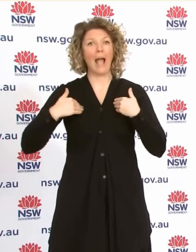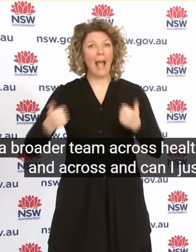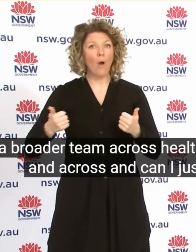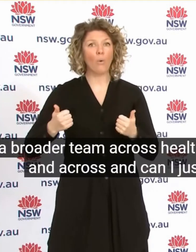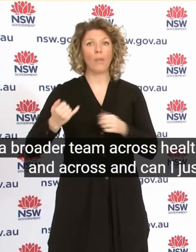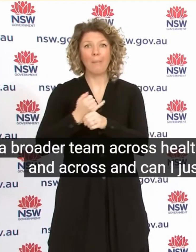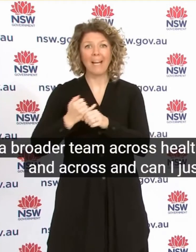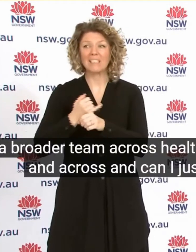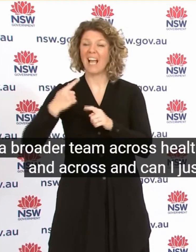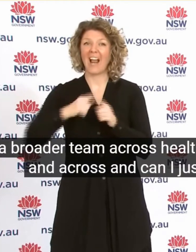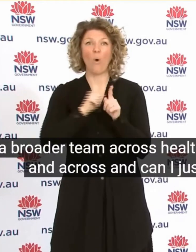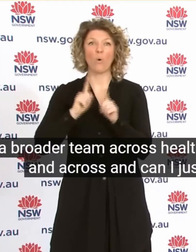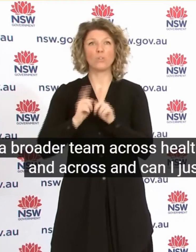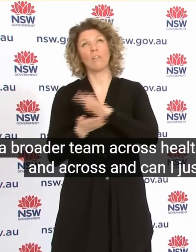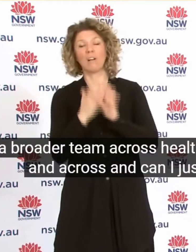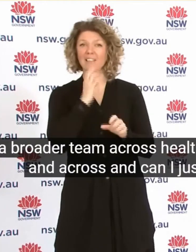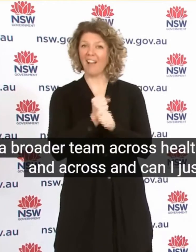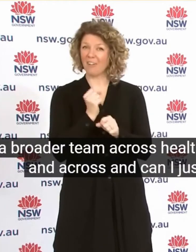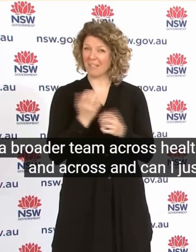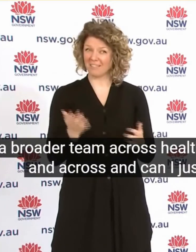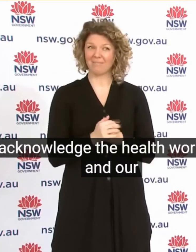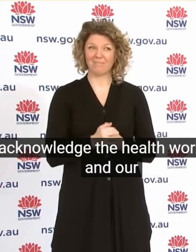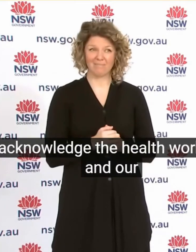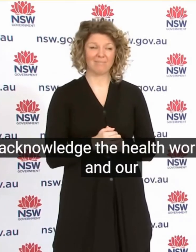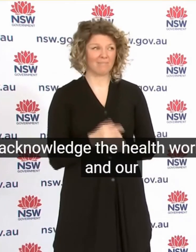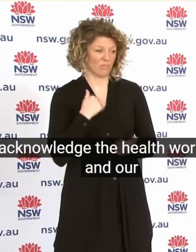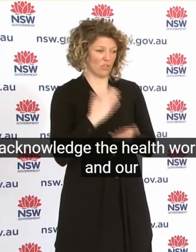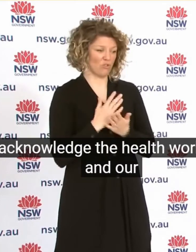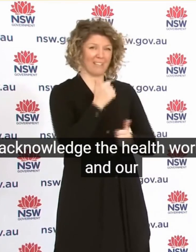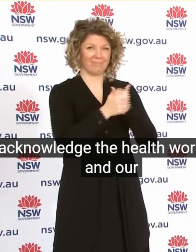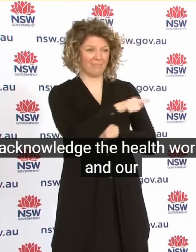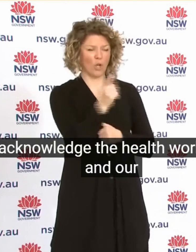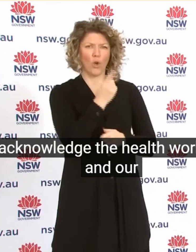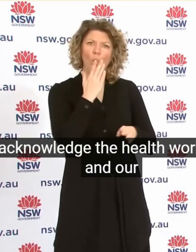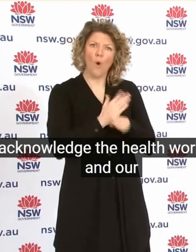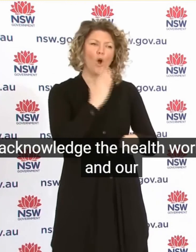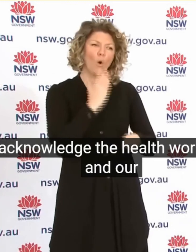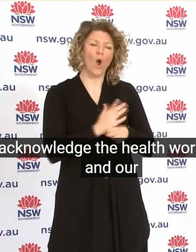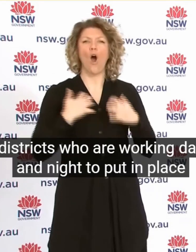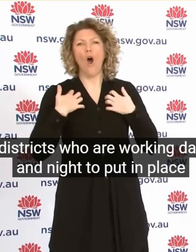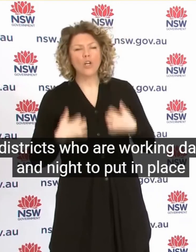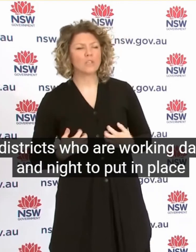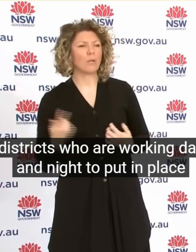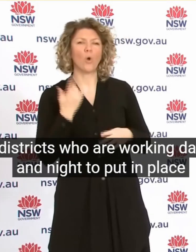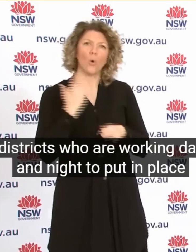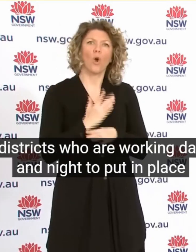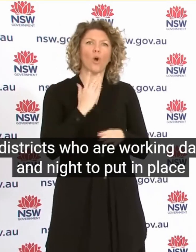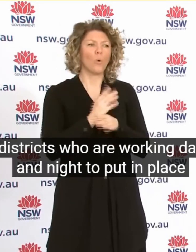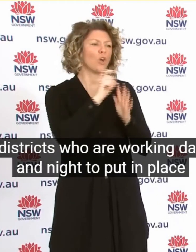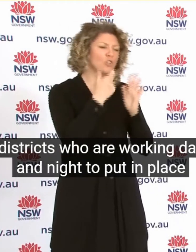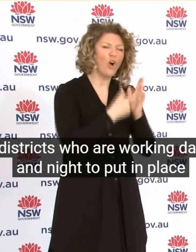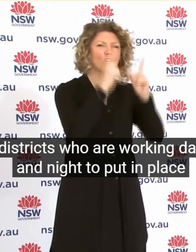Government And Can I Just Acknowledge The Health Workers And Our District Who Are Working Day And Night